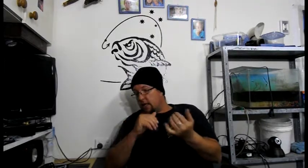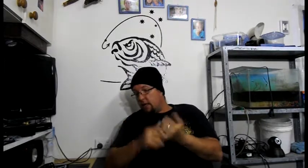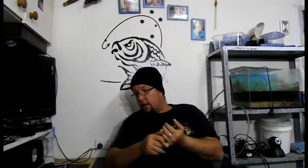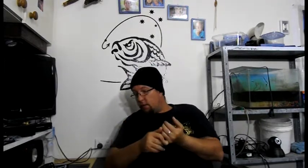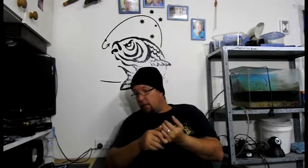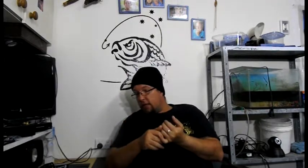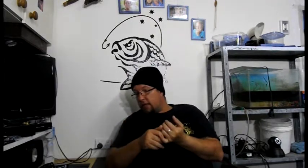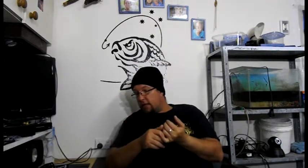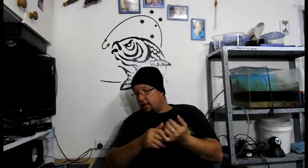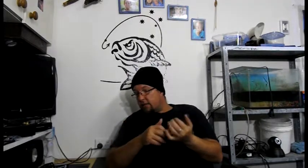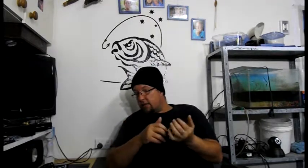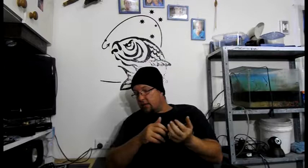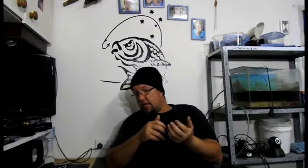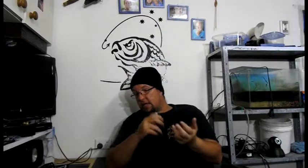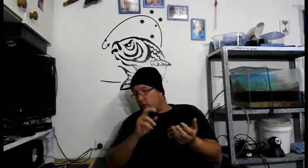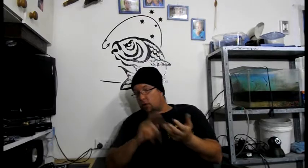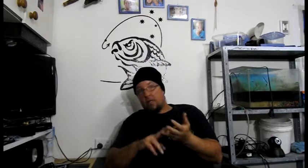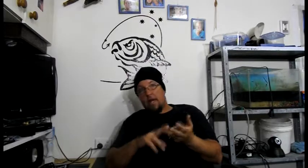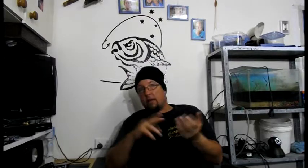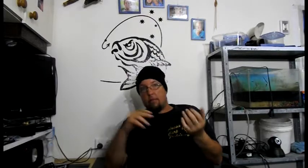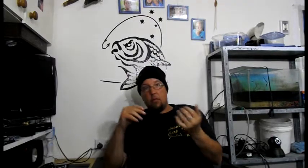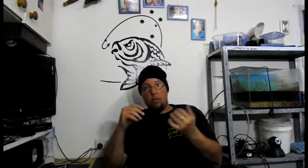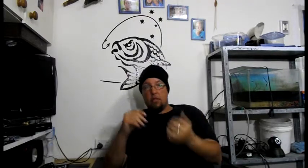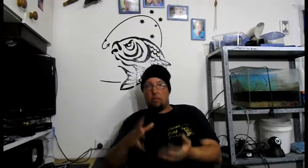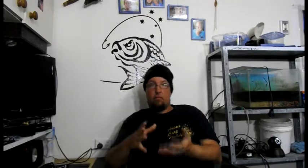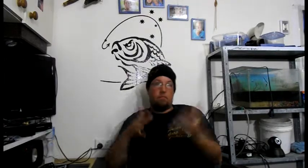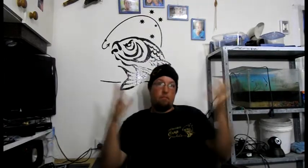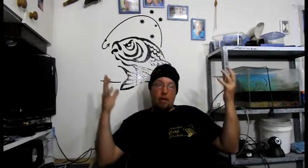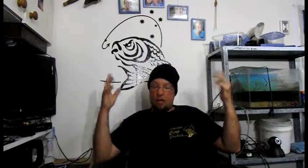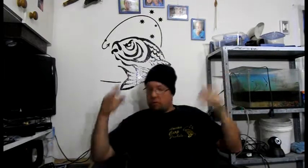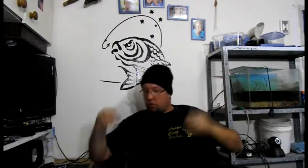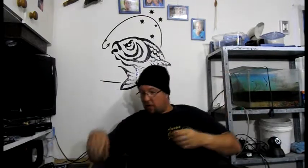It will lead to stagnant waters. And algae blooms. bloody crap.